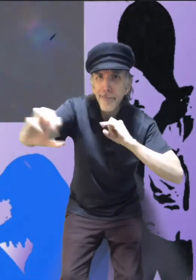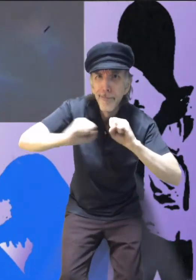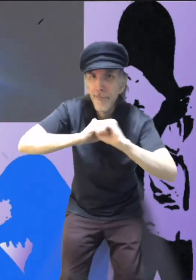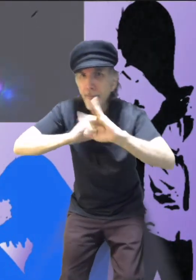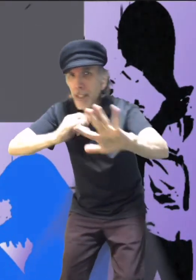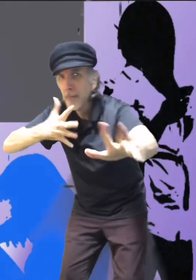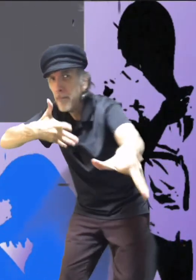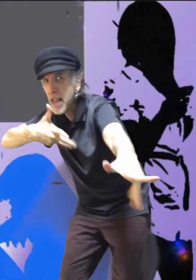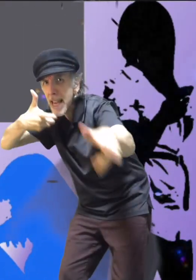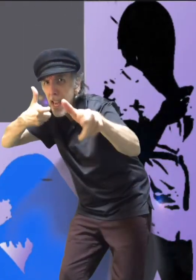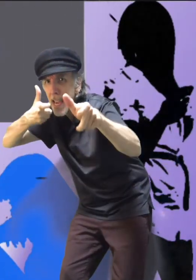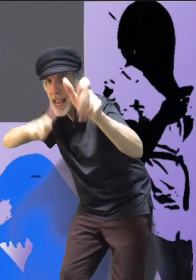ultimate speed.